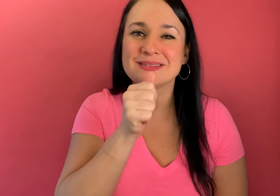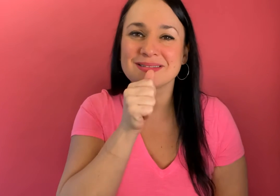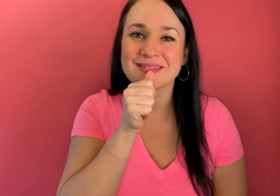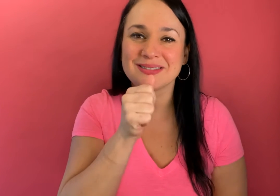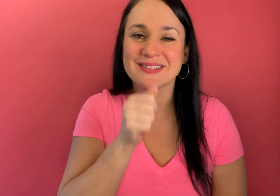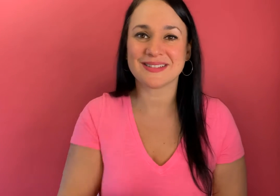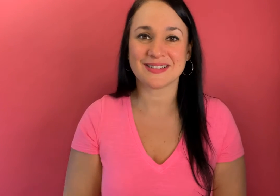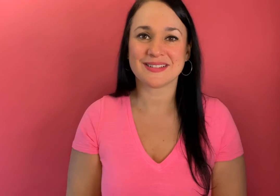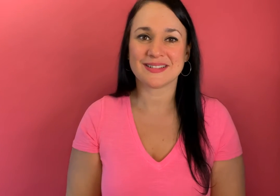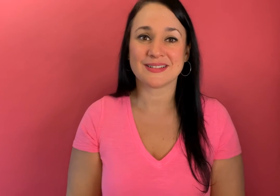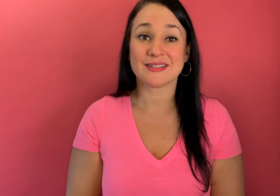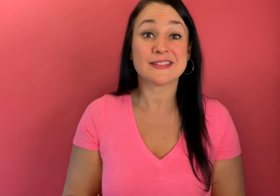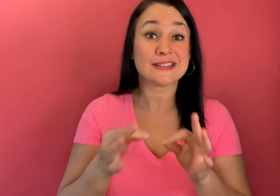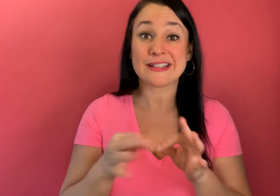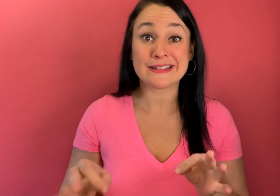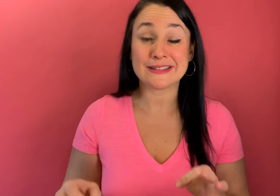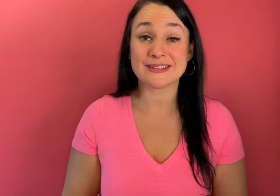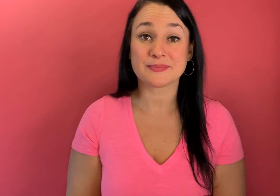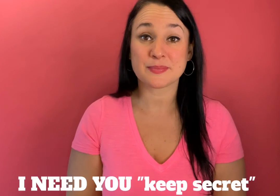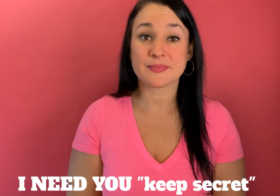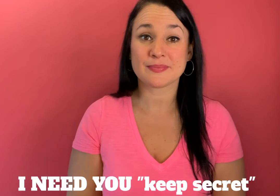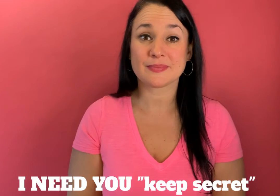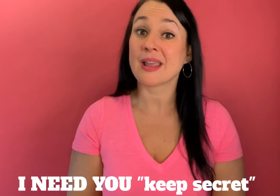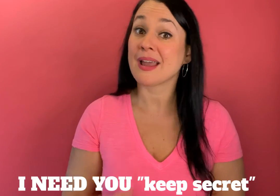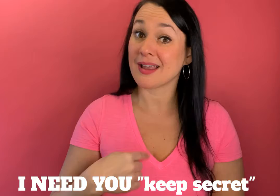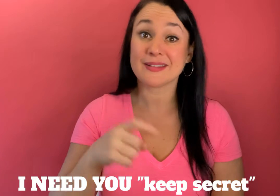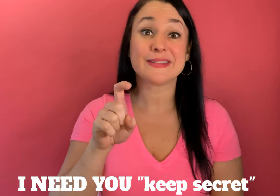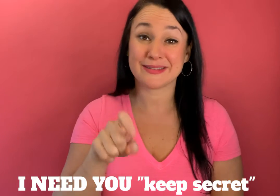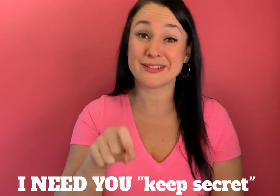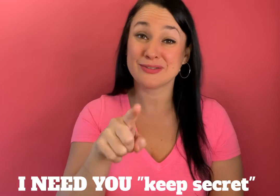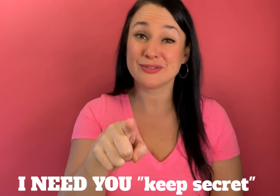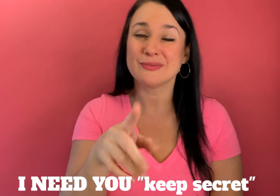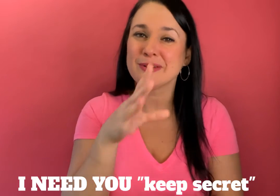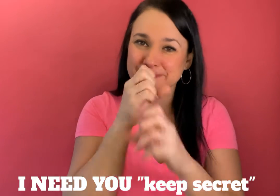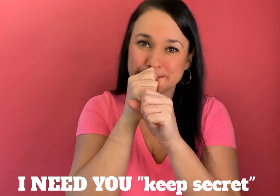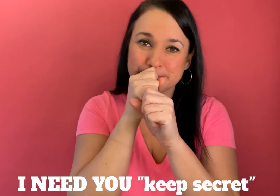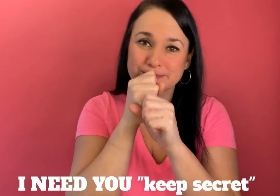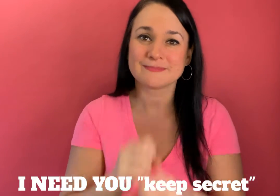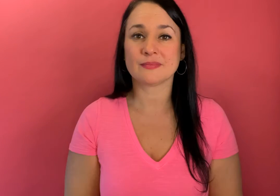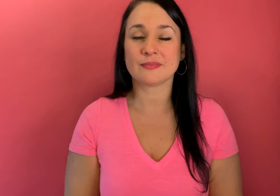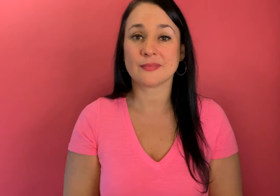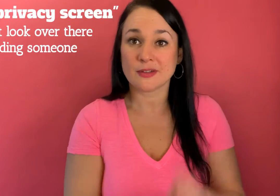just like keep it a secret the sentence could be I need you to keep this a secret